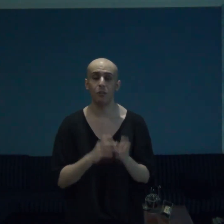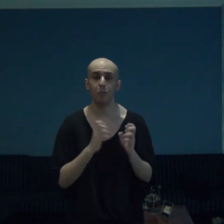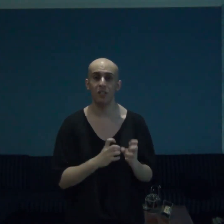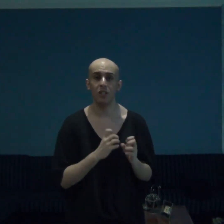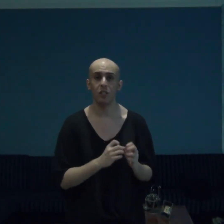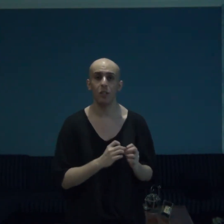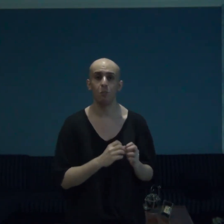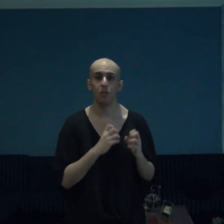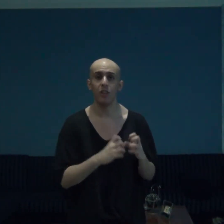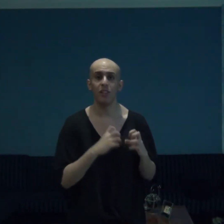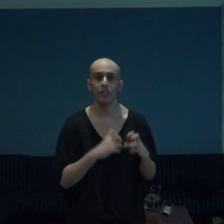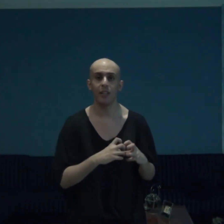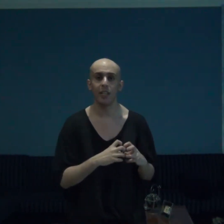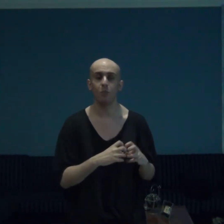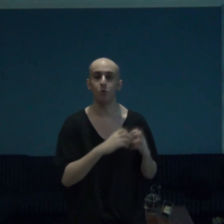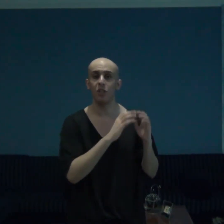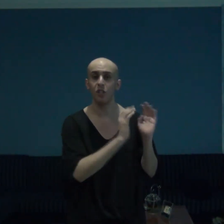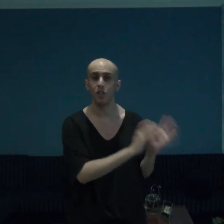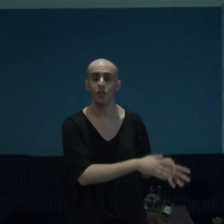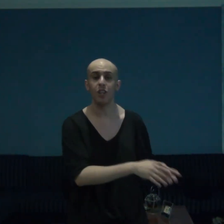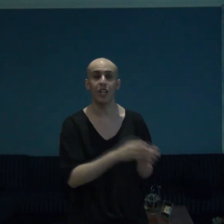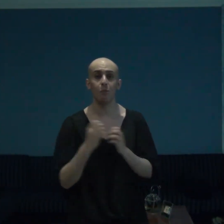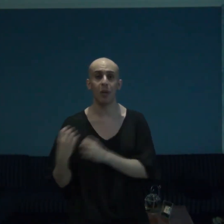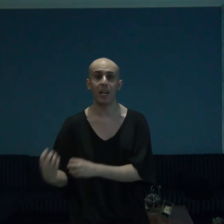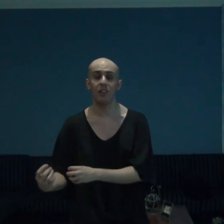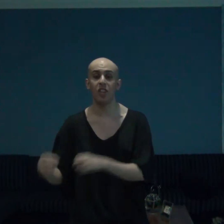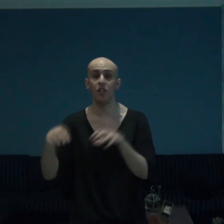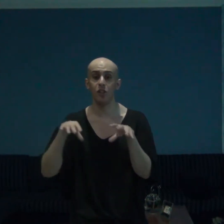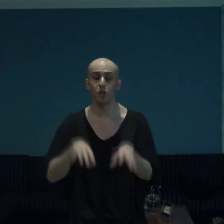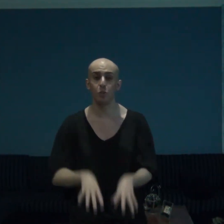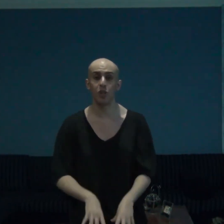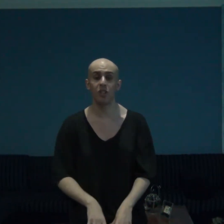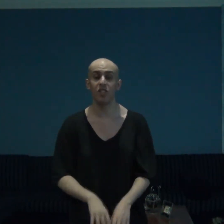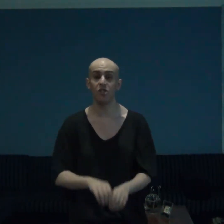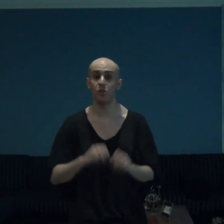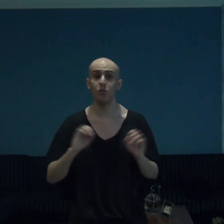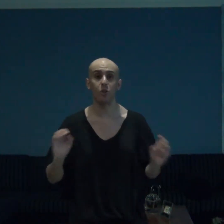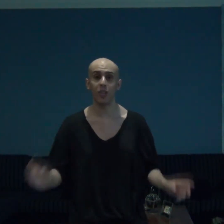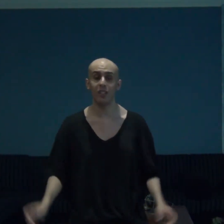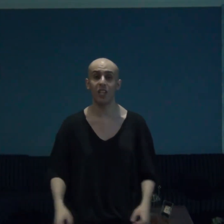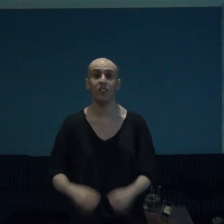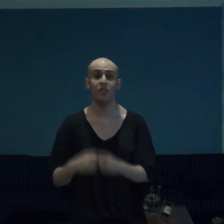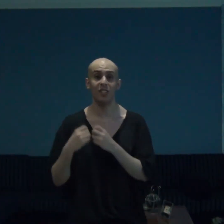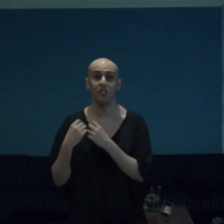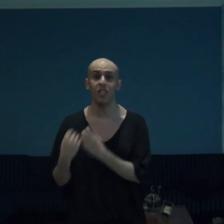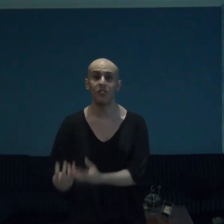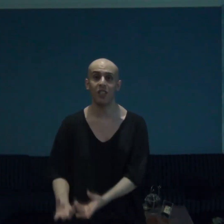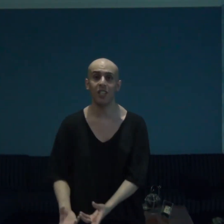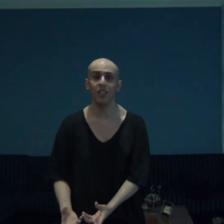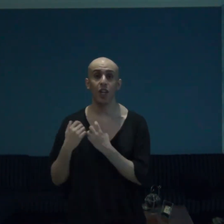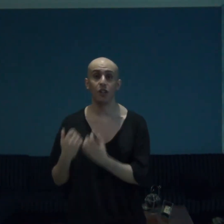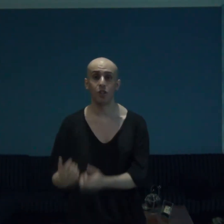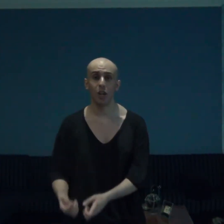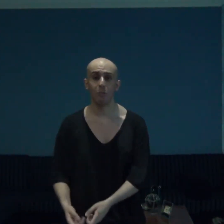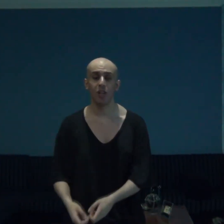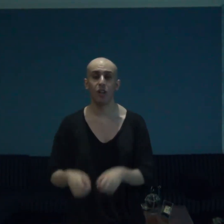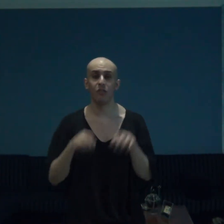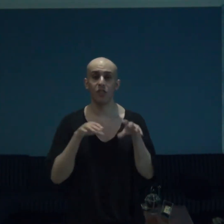basically blurring the line between good and bad and this world is so great and fascinating and the topic of this